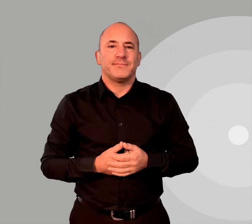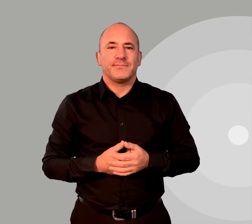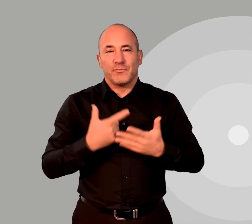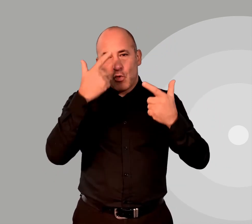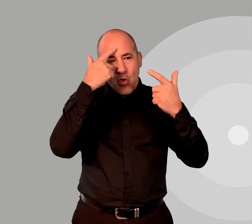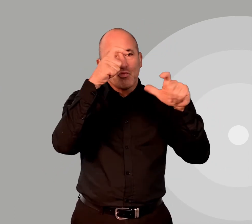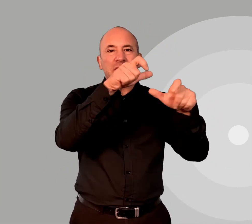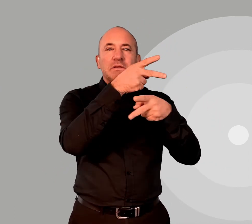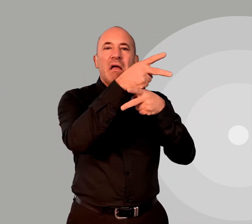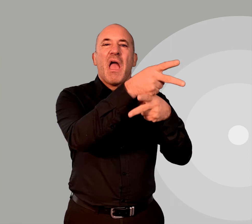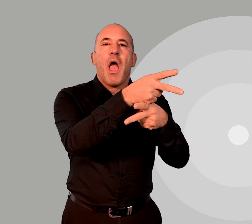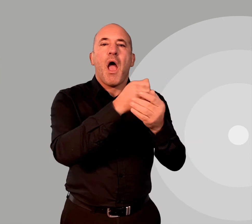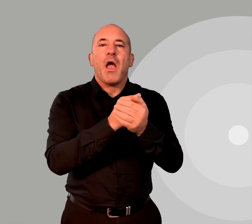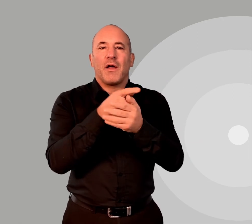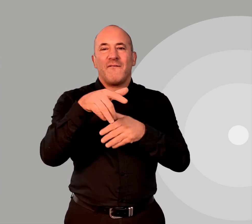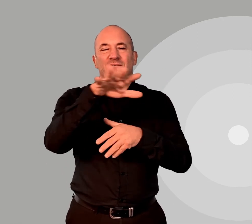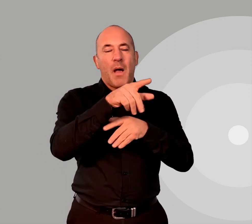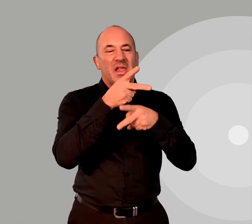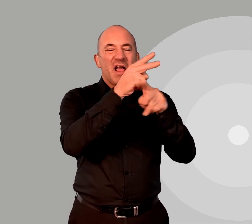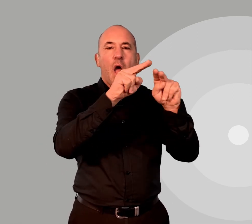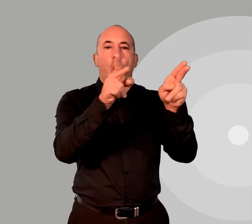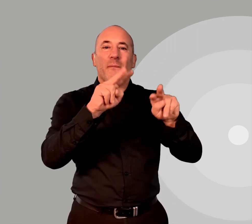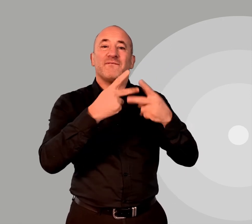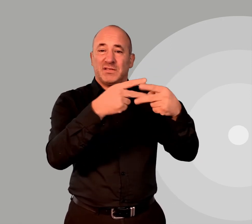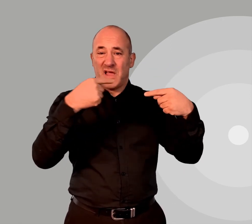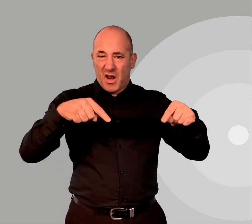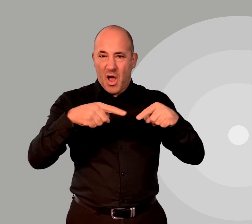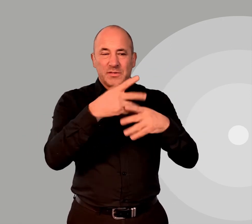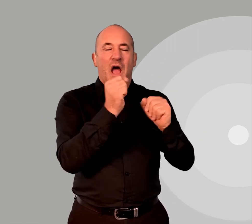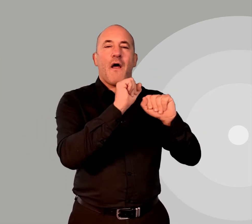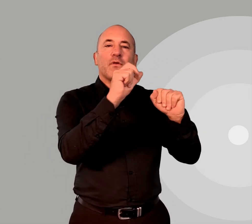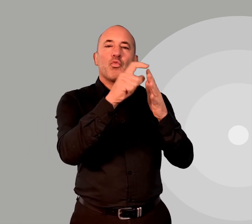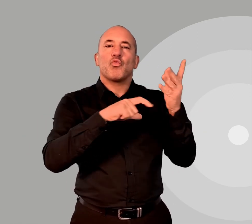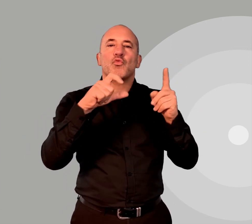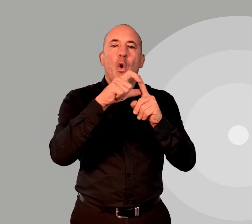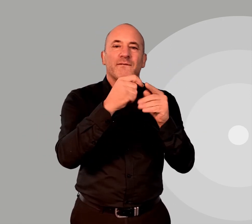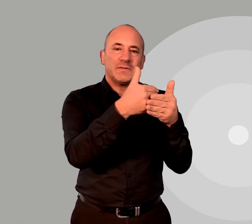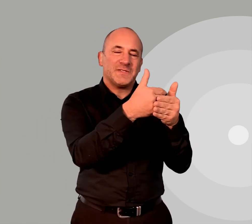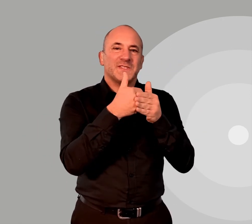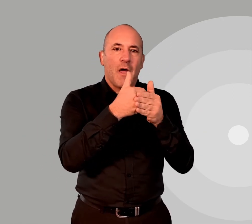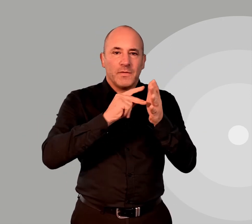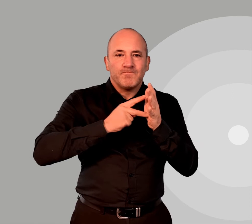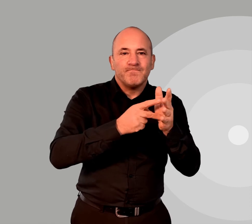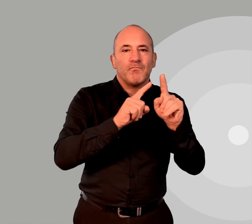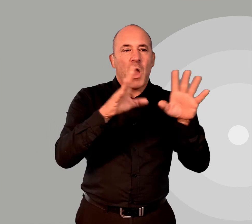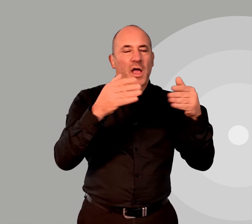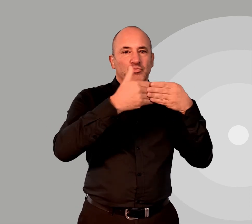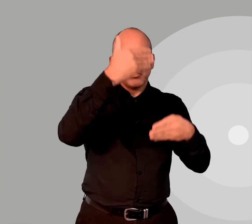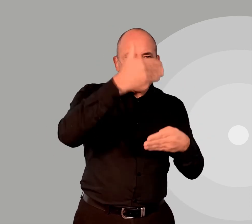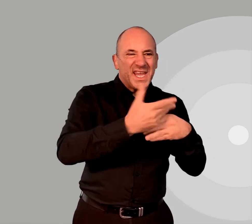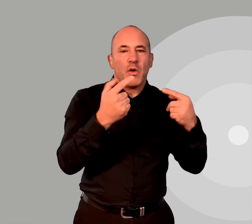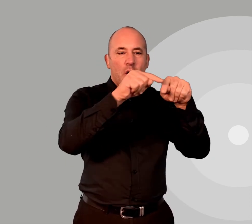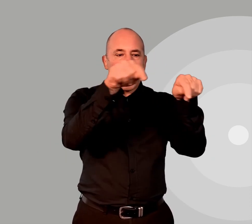Residential care. You can visit relatives in care homes with Covid secure arrangements such as substantial